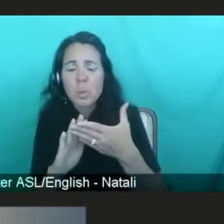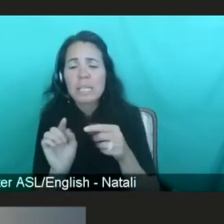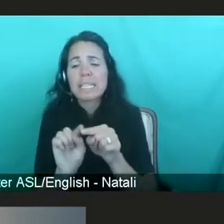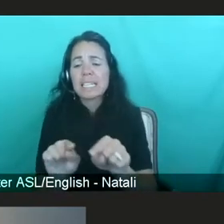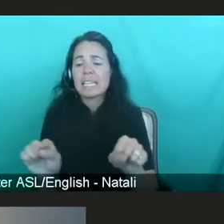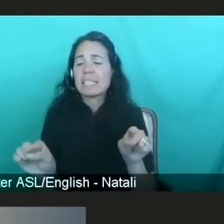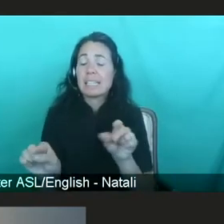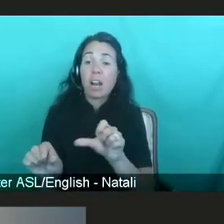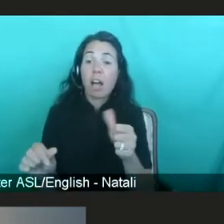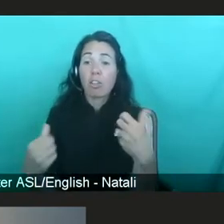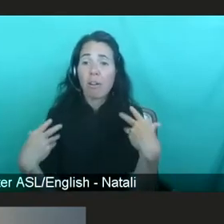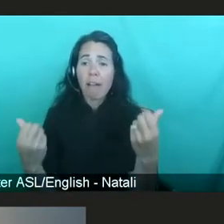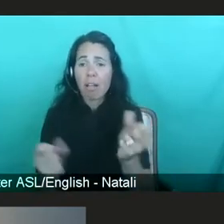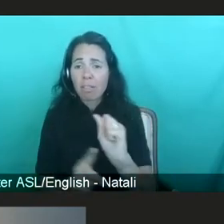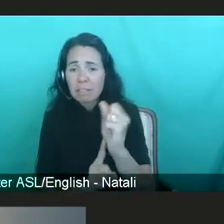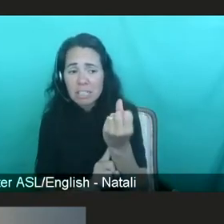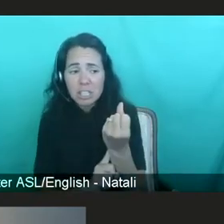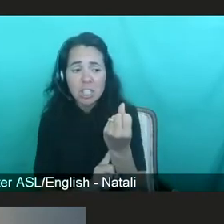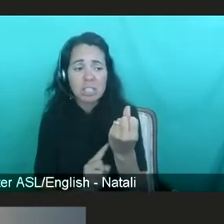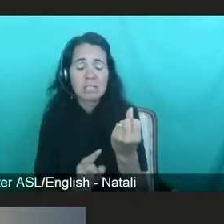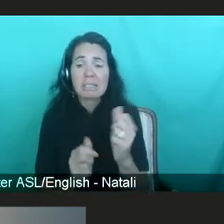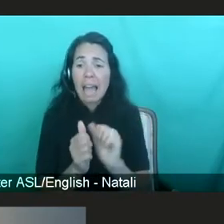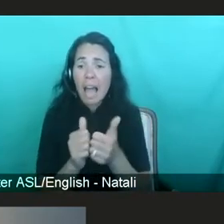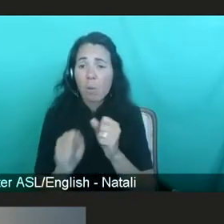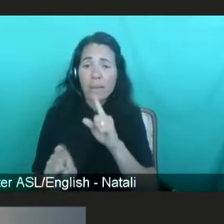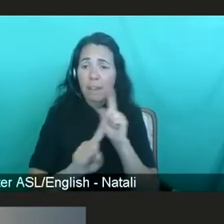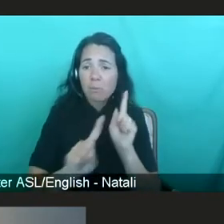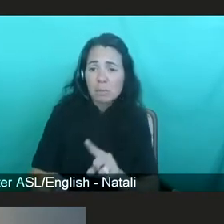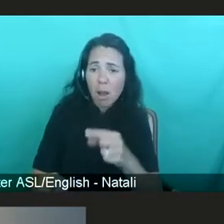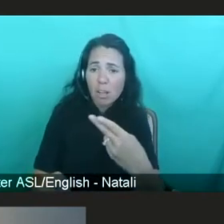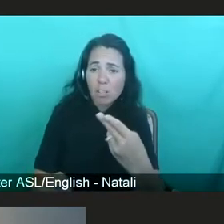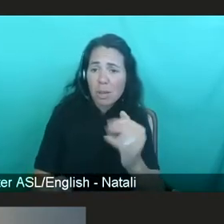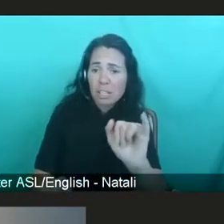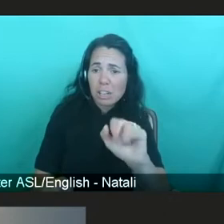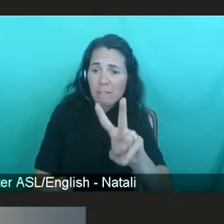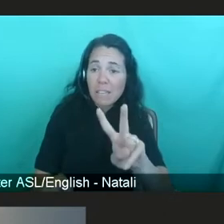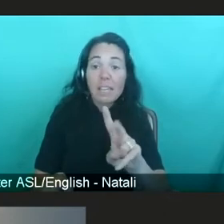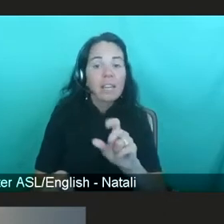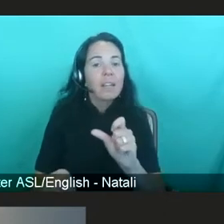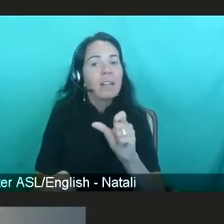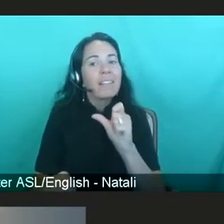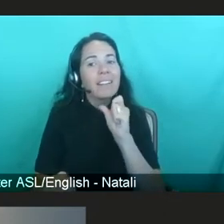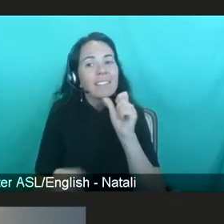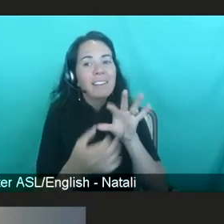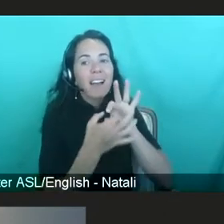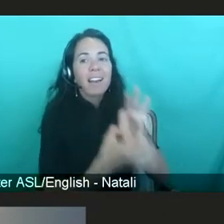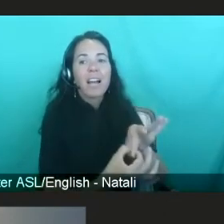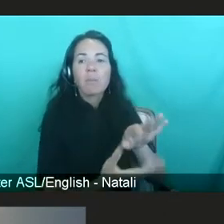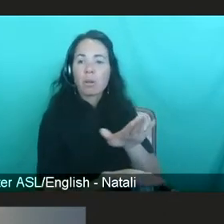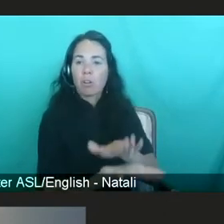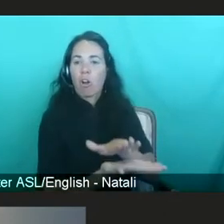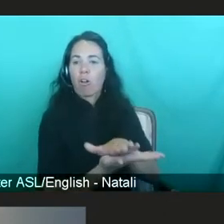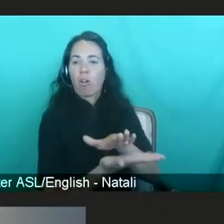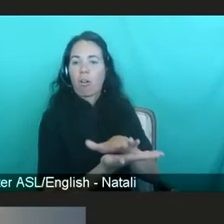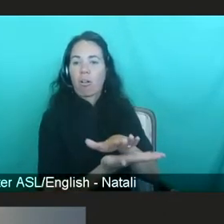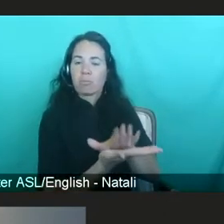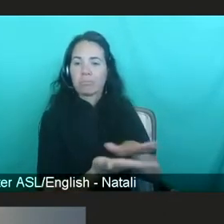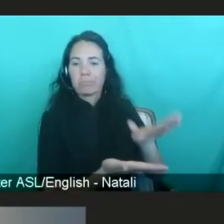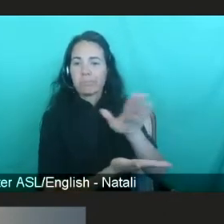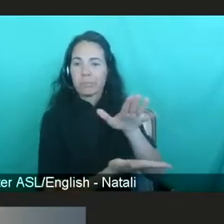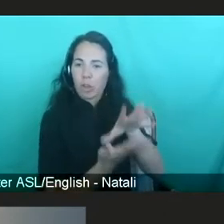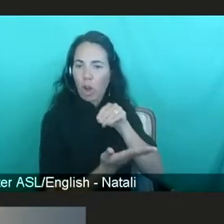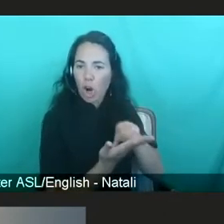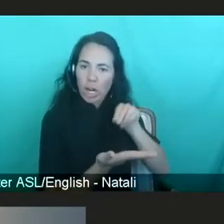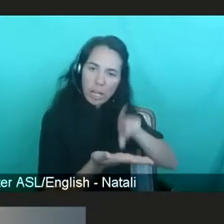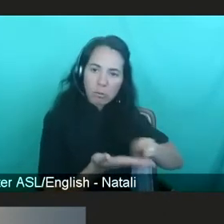conditions that are not necessarily centered in academic spaces. We also need